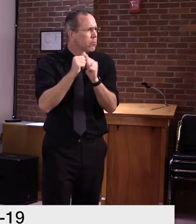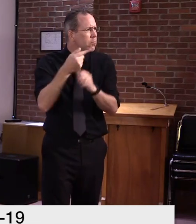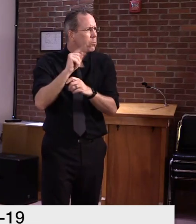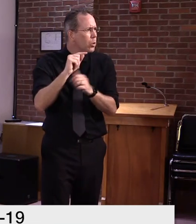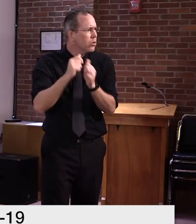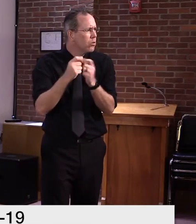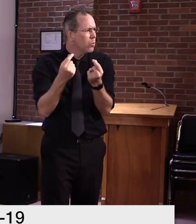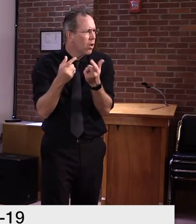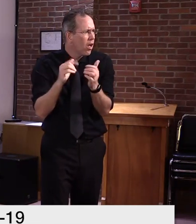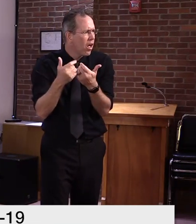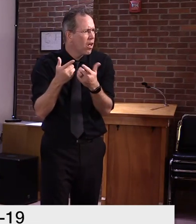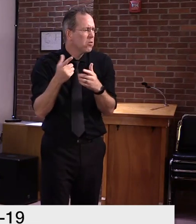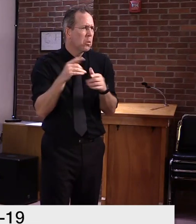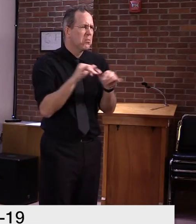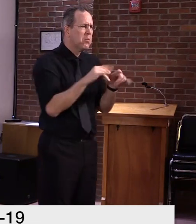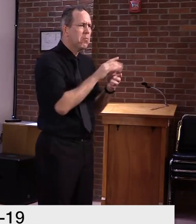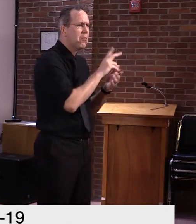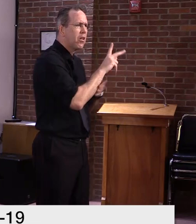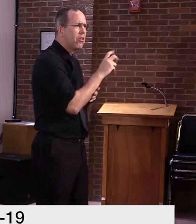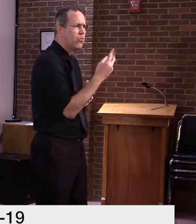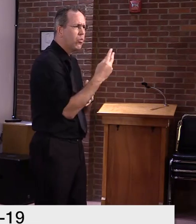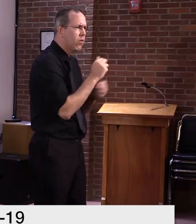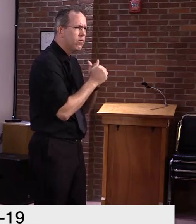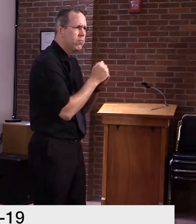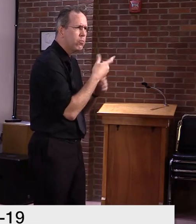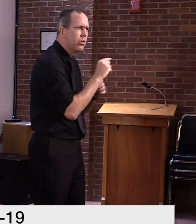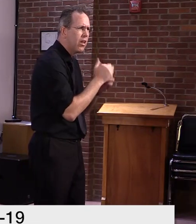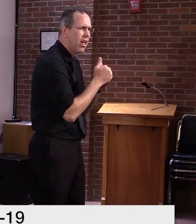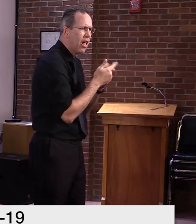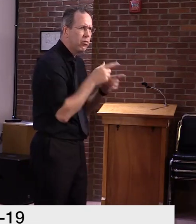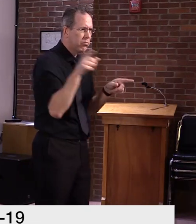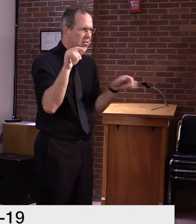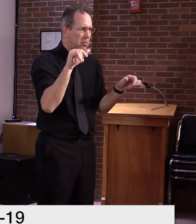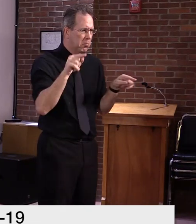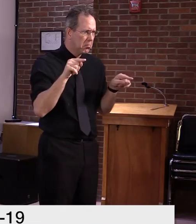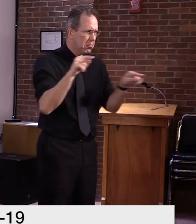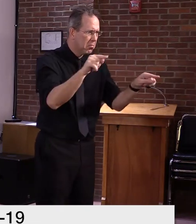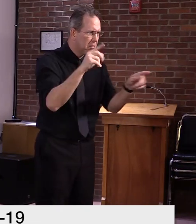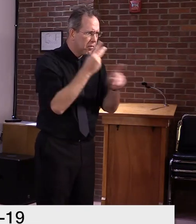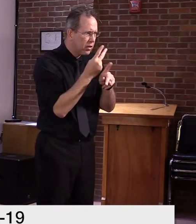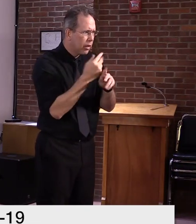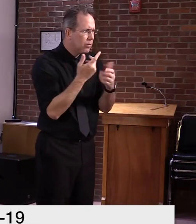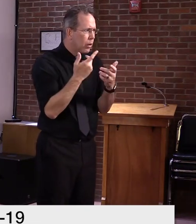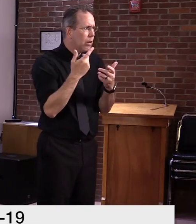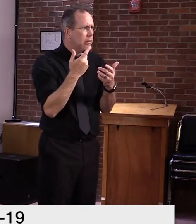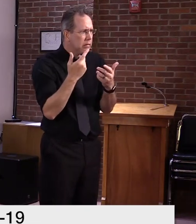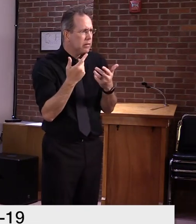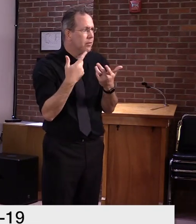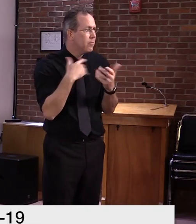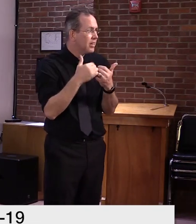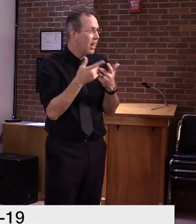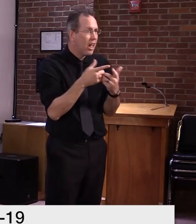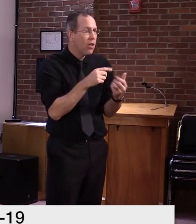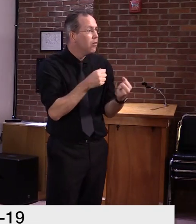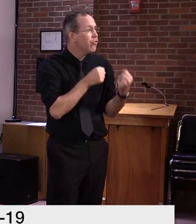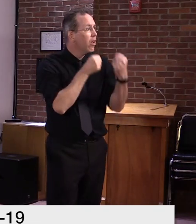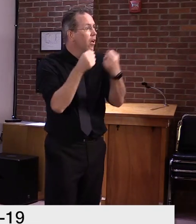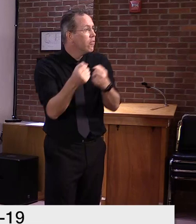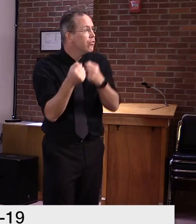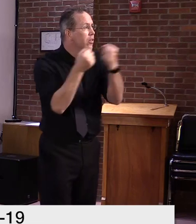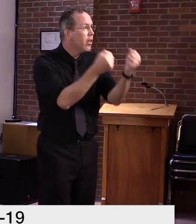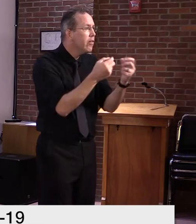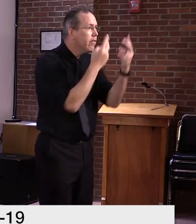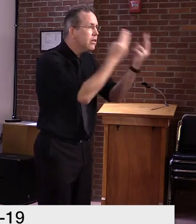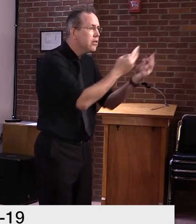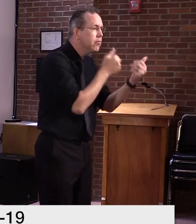example, where collegiate athletes or other athletics are highly dependent on out-of-state travel and so forth, and that's not necessarily the case in K-12. So, um,